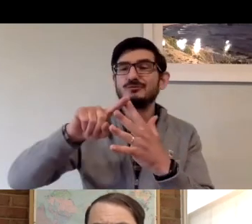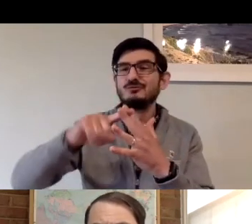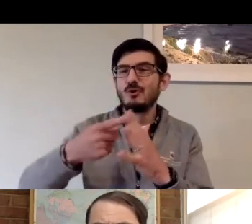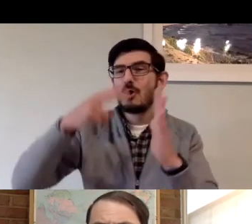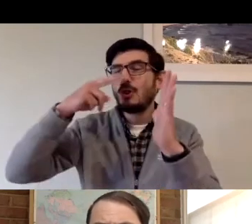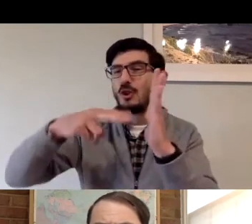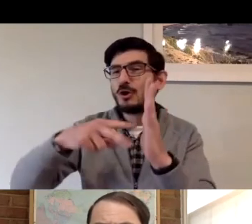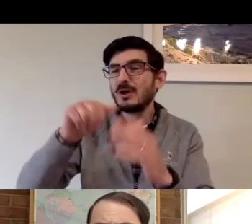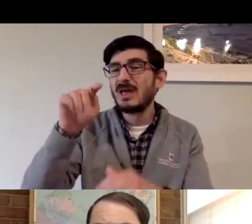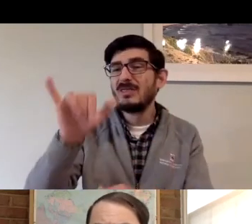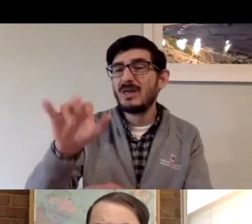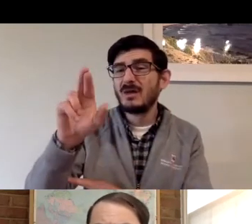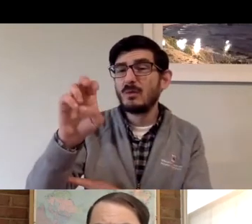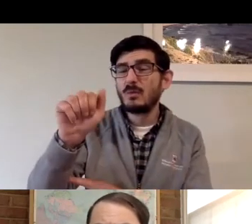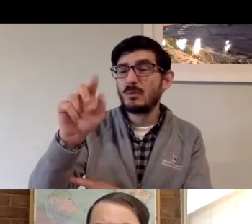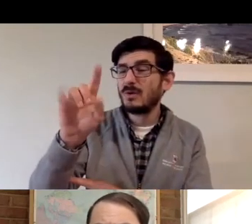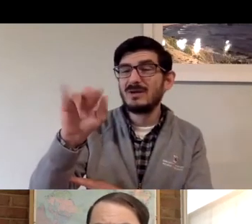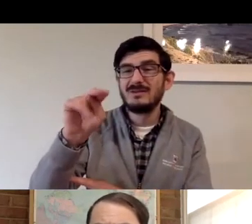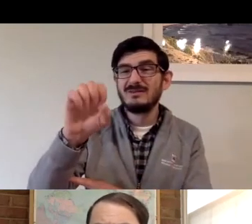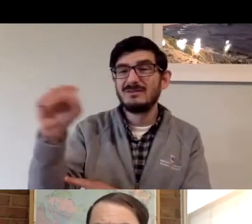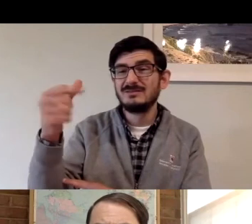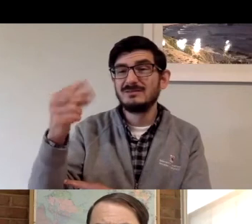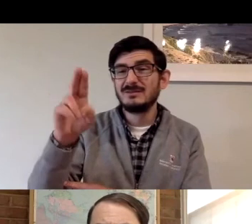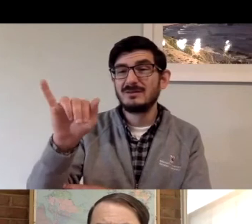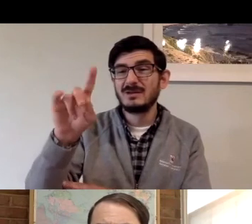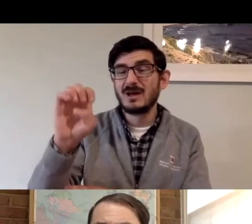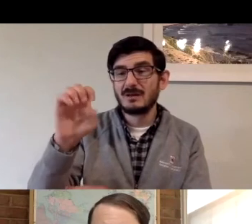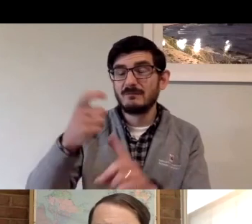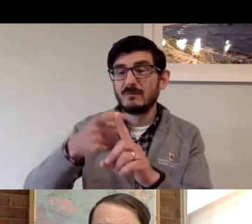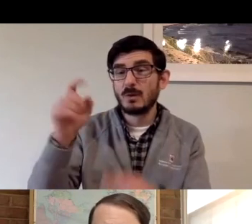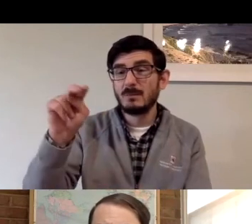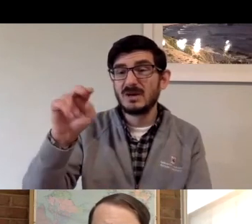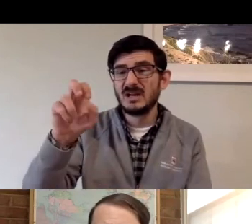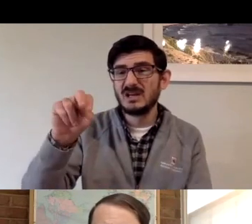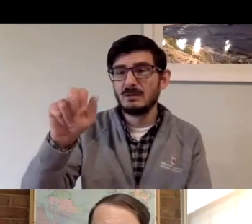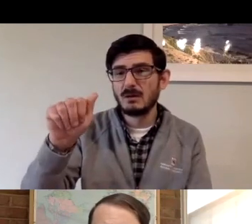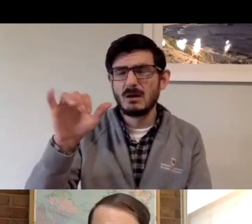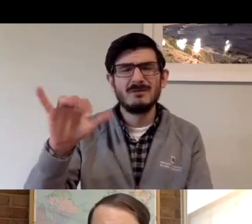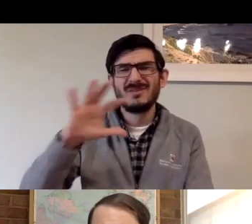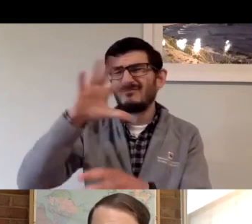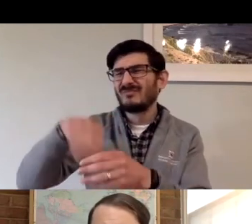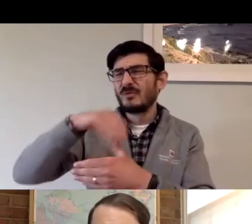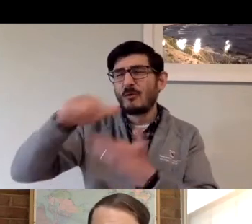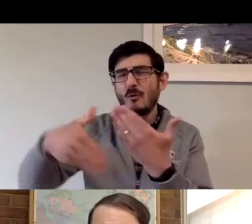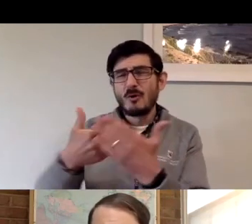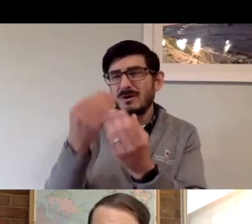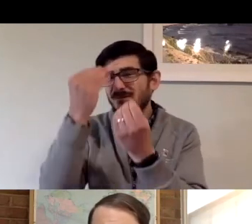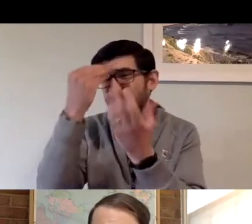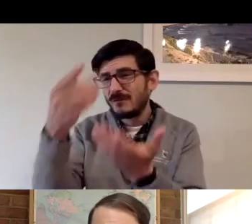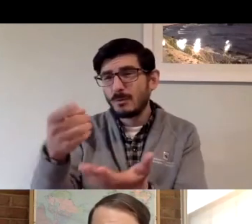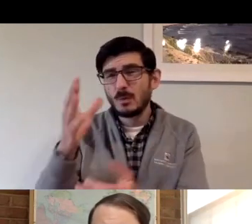There are things that can be done such as starting to look further into the readiness guide which I referenced from Nina.